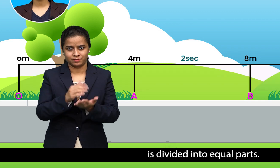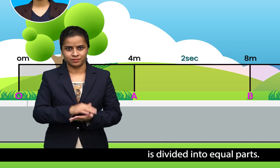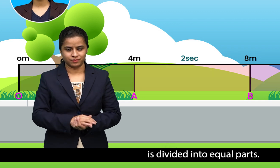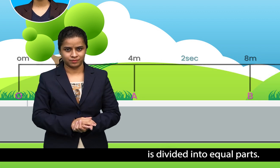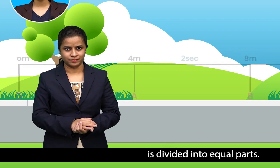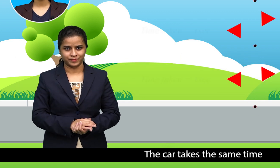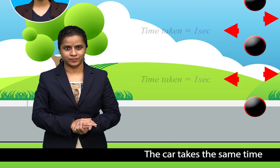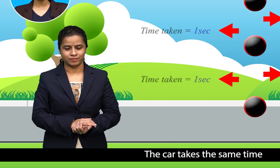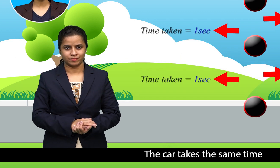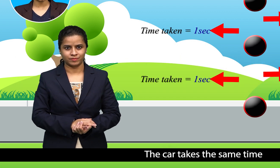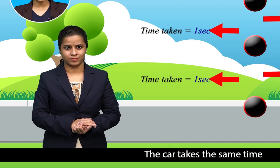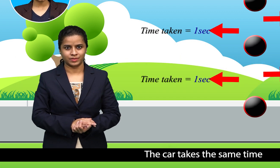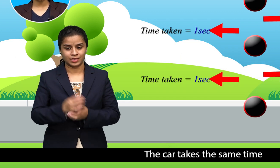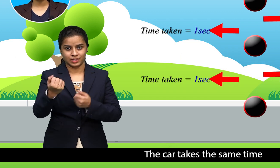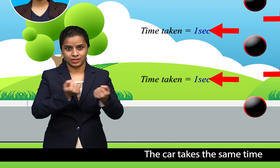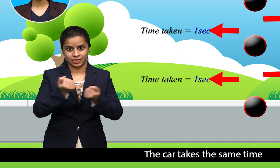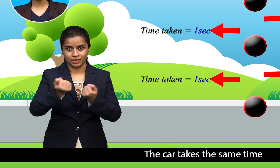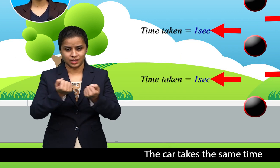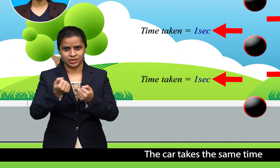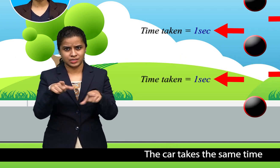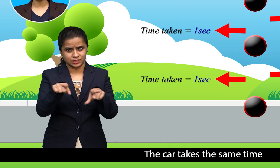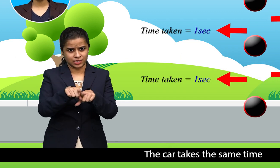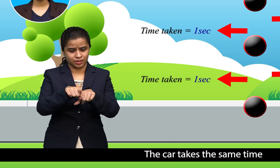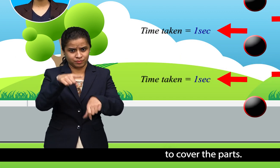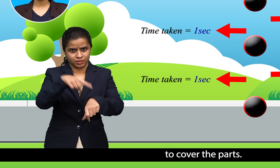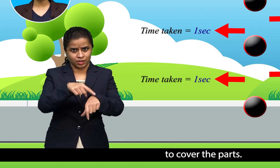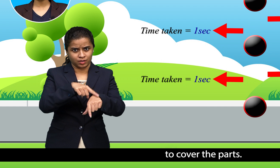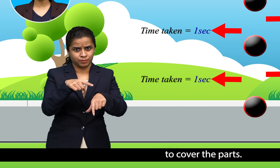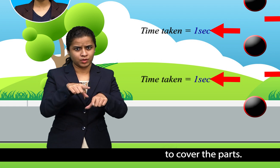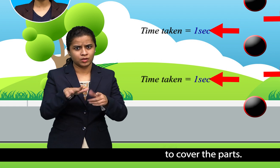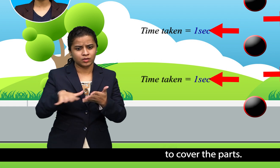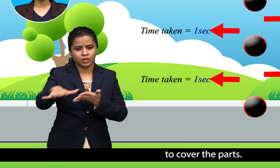the car takes the same time to cover the parts